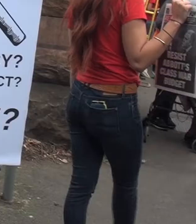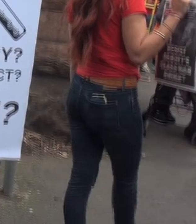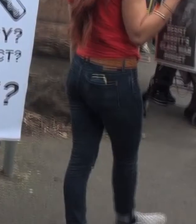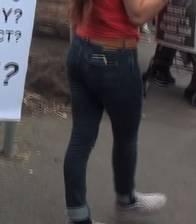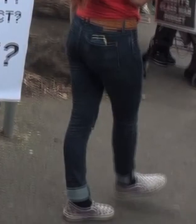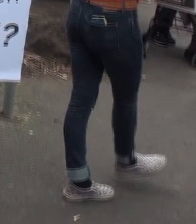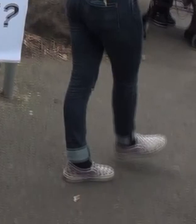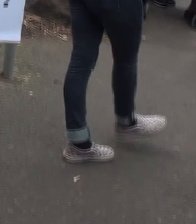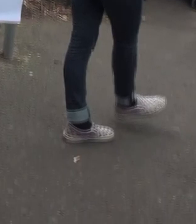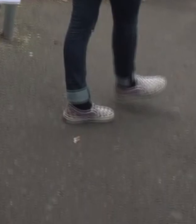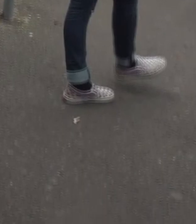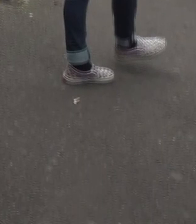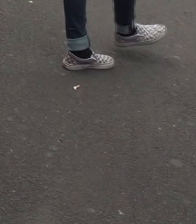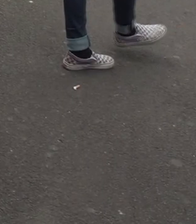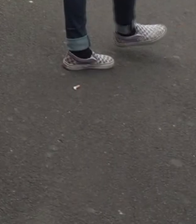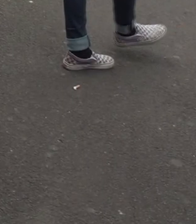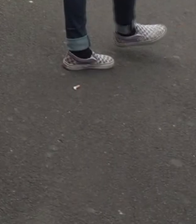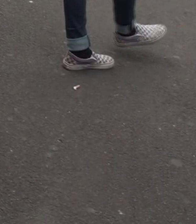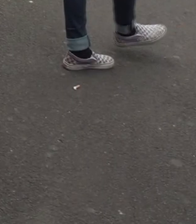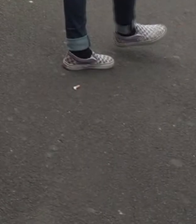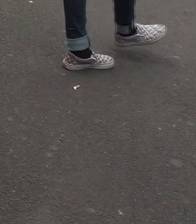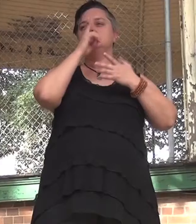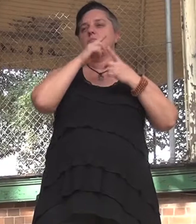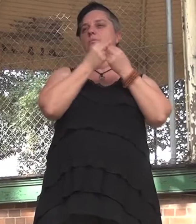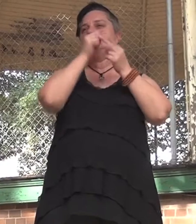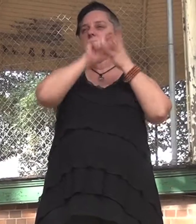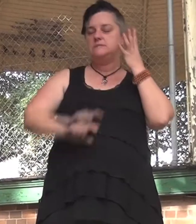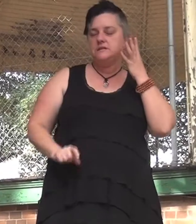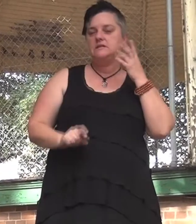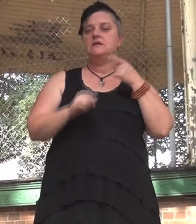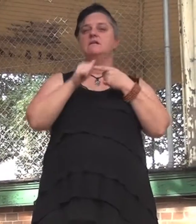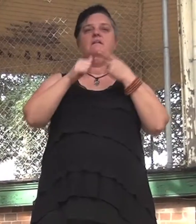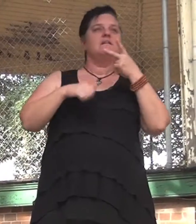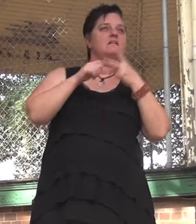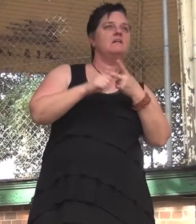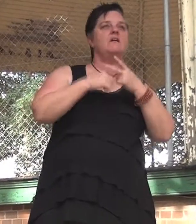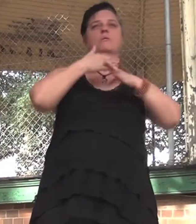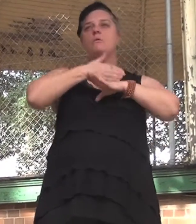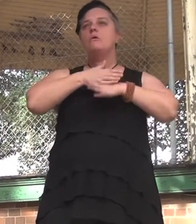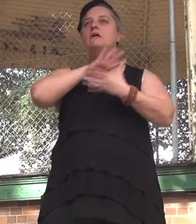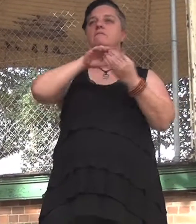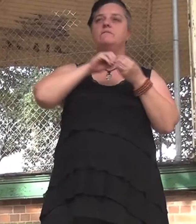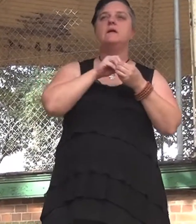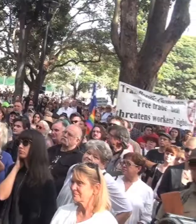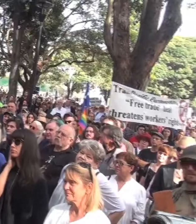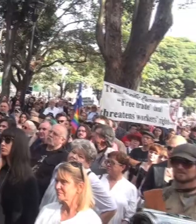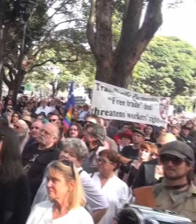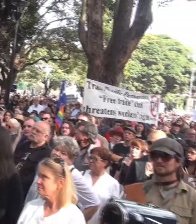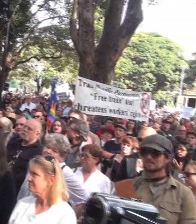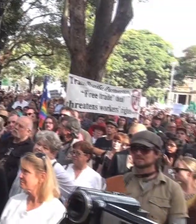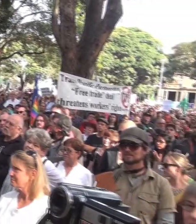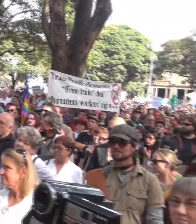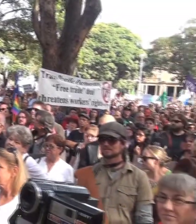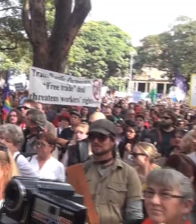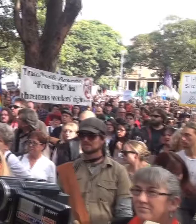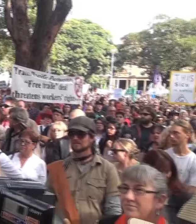they can do it to people with disabilities, they can do it to you. If they can do it to working families, they can do it to you. If they can